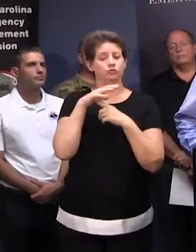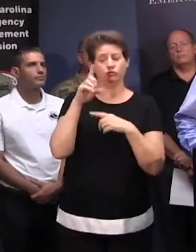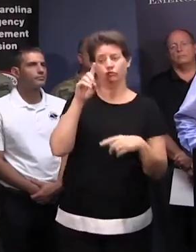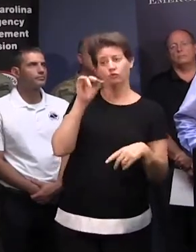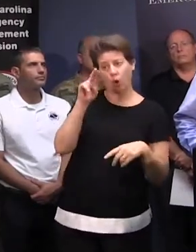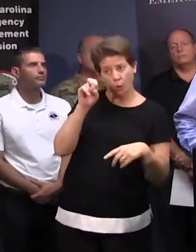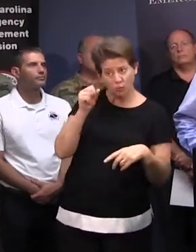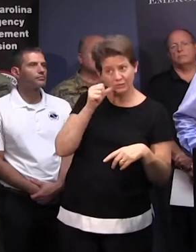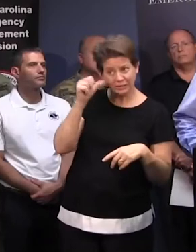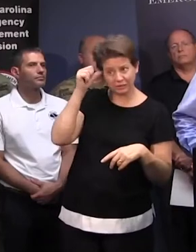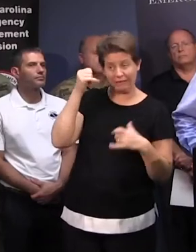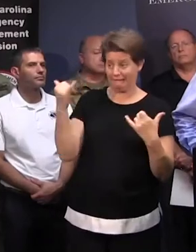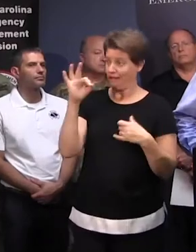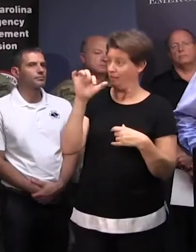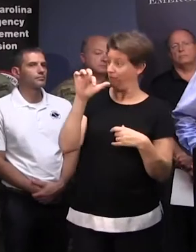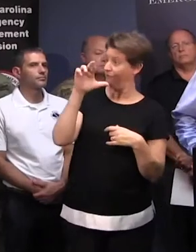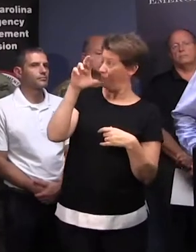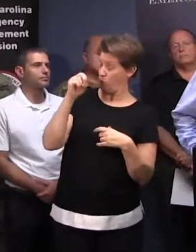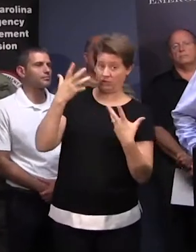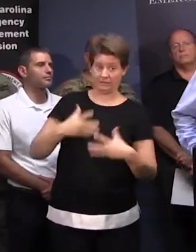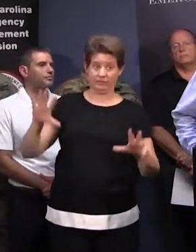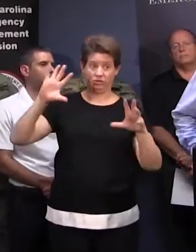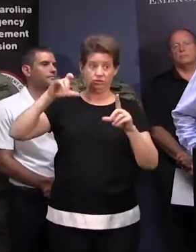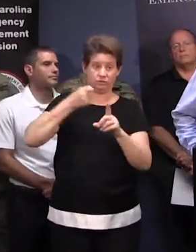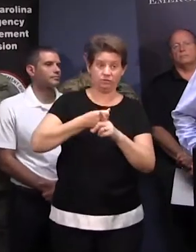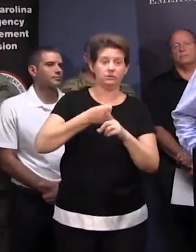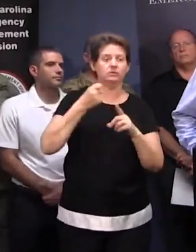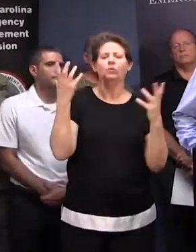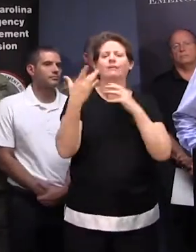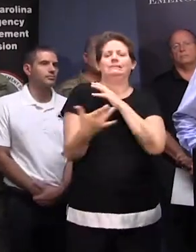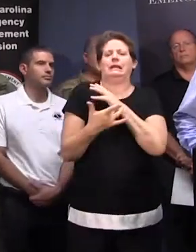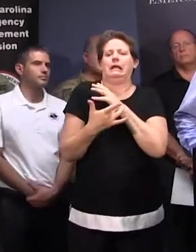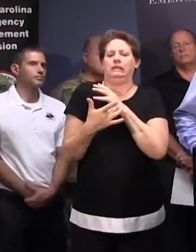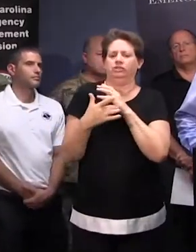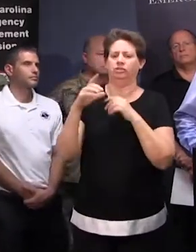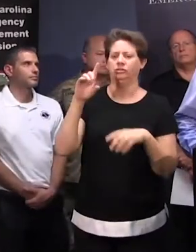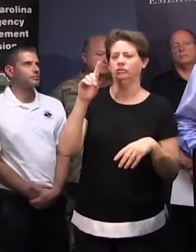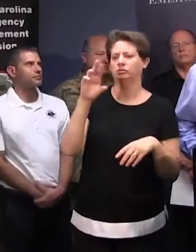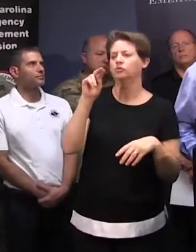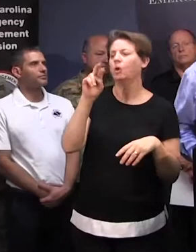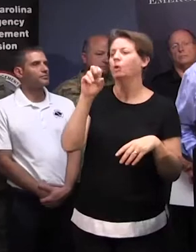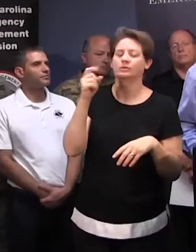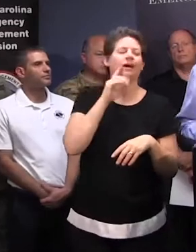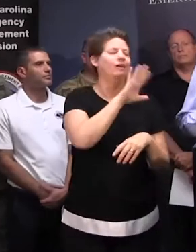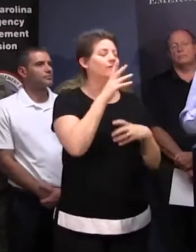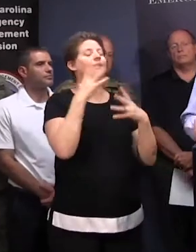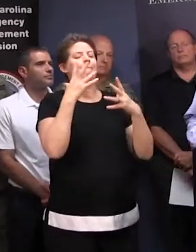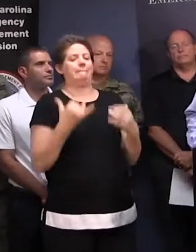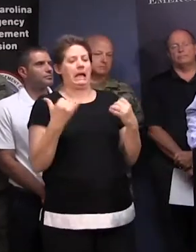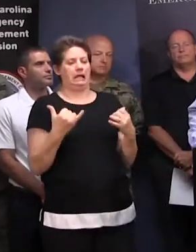and what information does that provide? Use what technology? The drones and technology you talked about yesterday. there's a lot of modern technology,